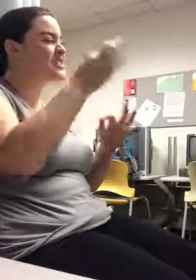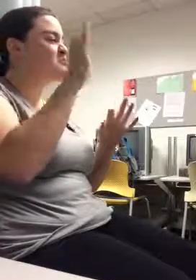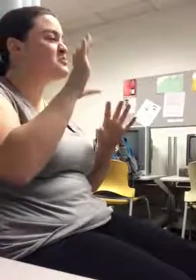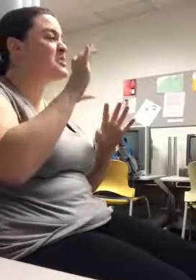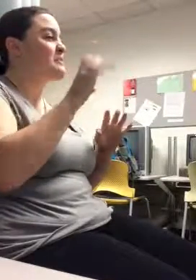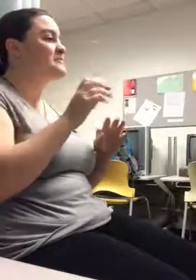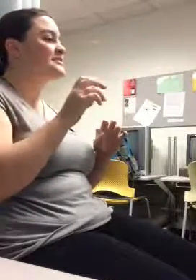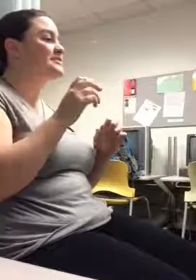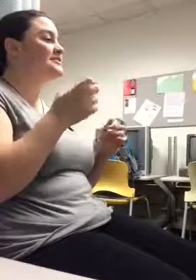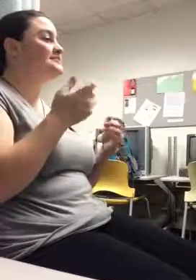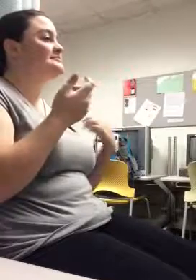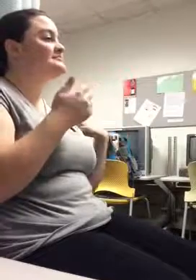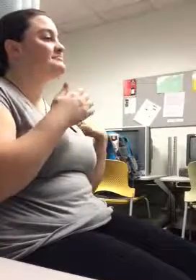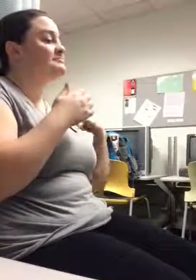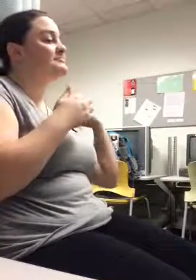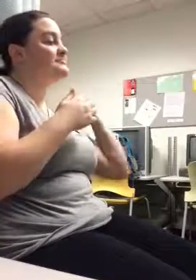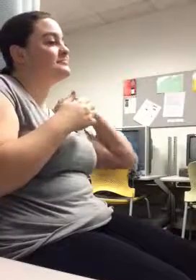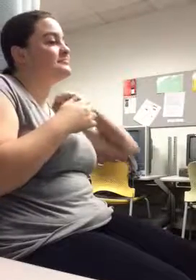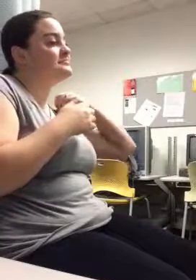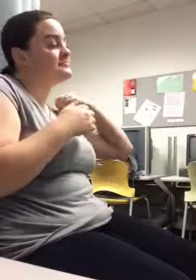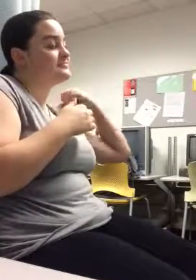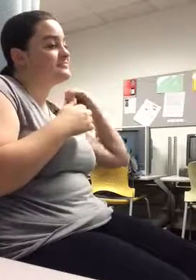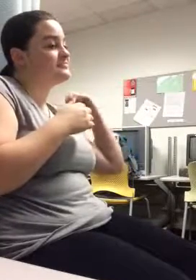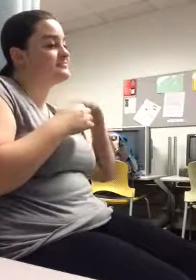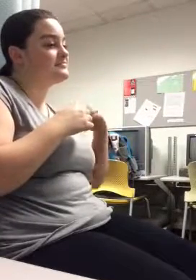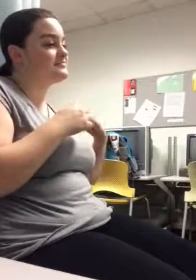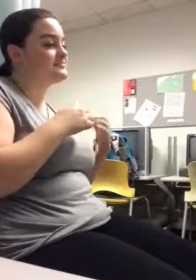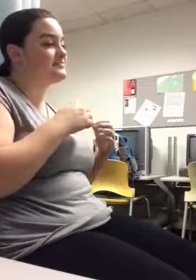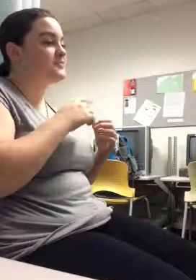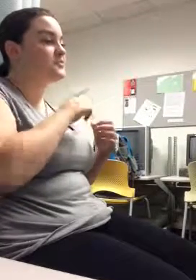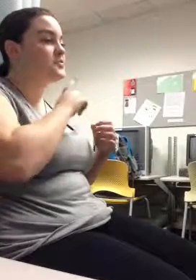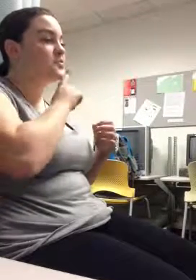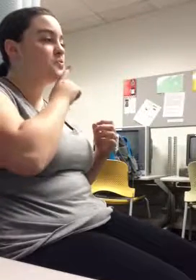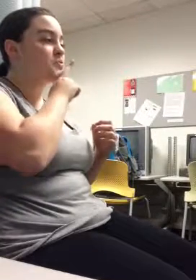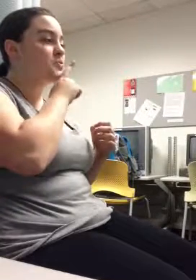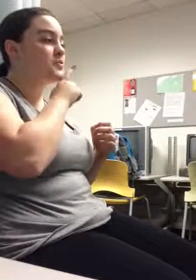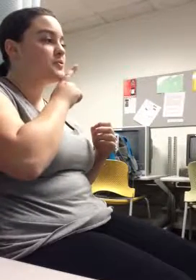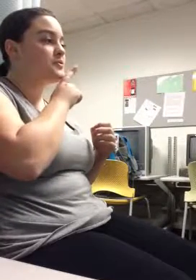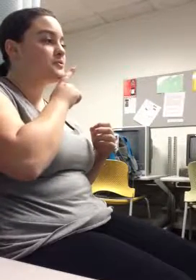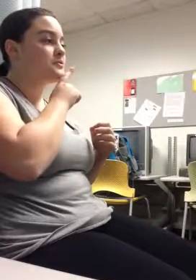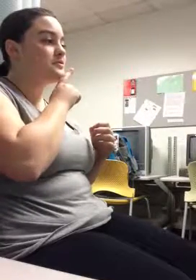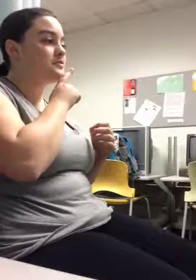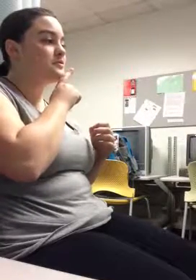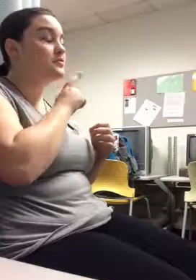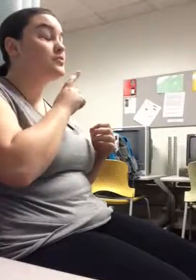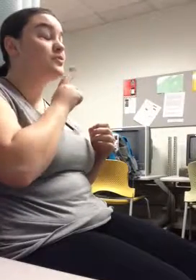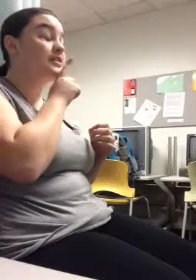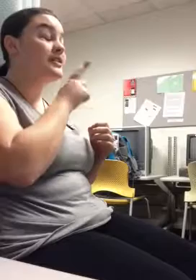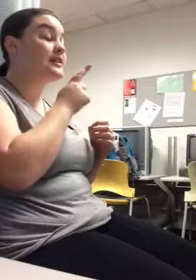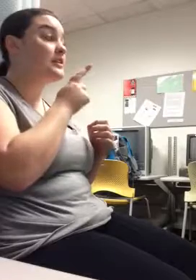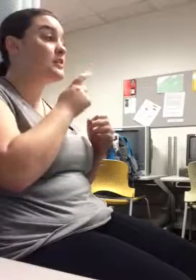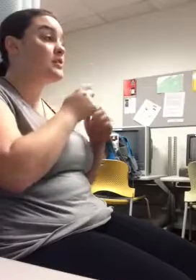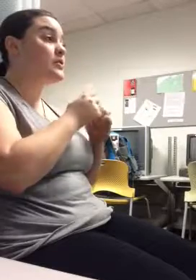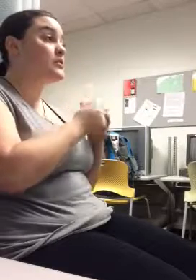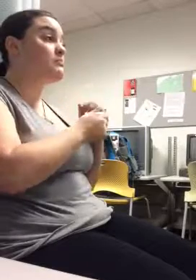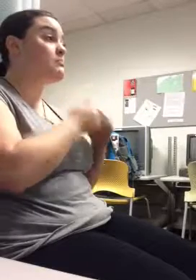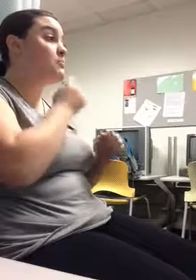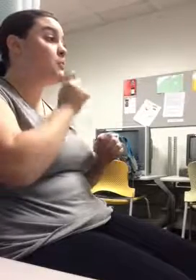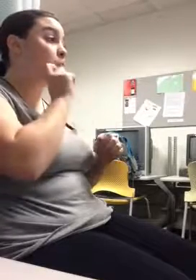So we made the reservation, and one of the coolest things was that it was just